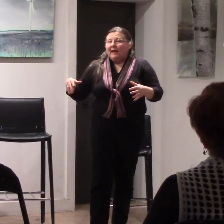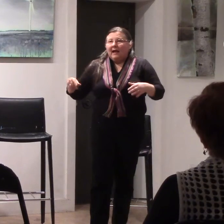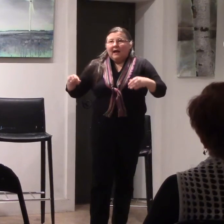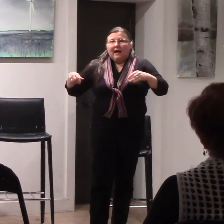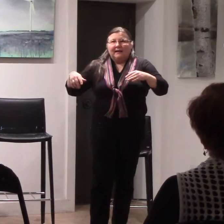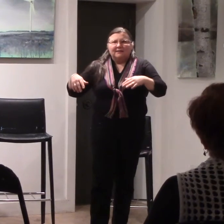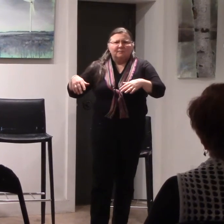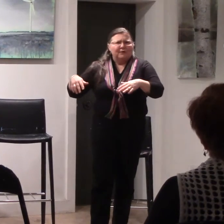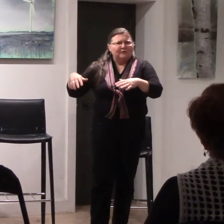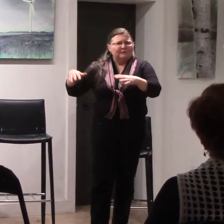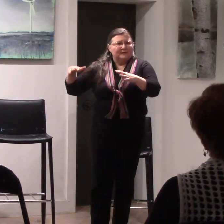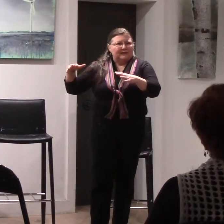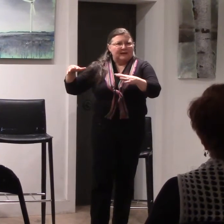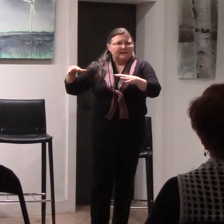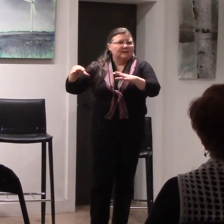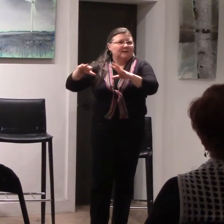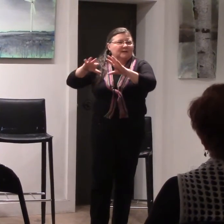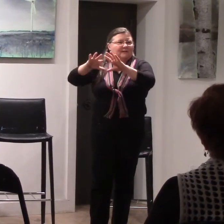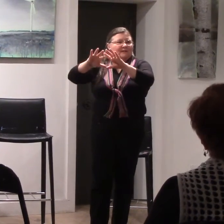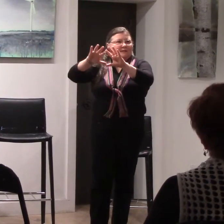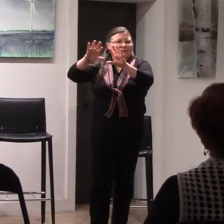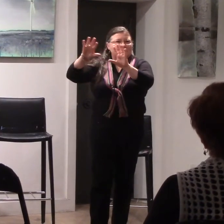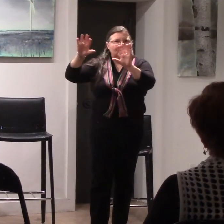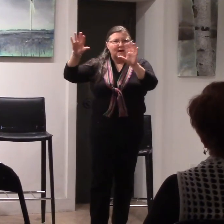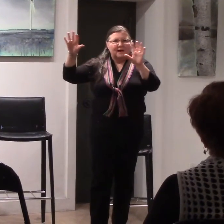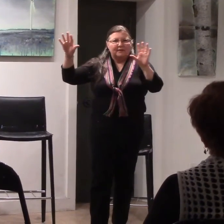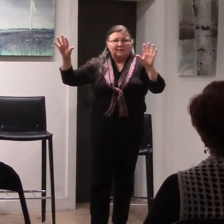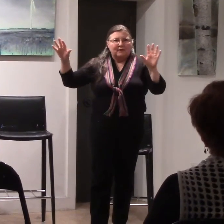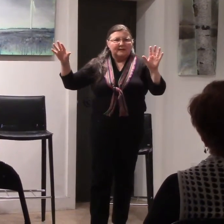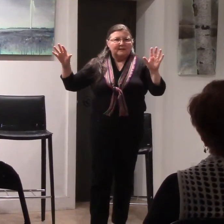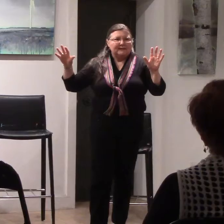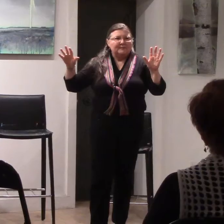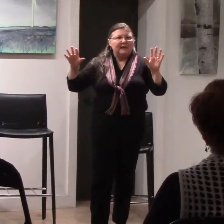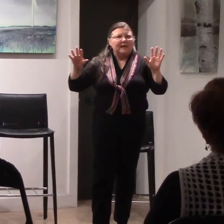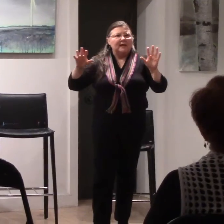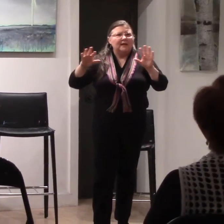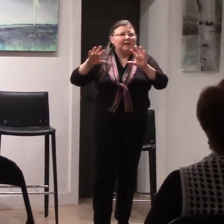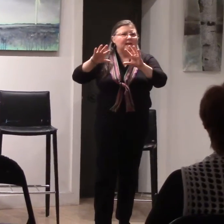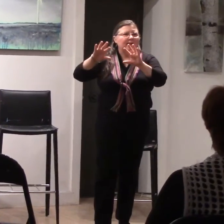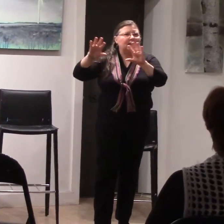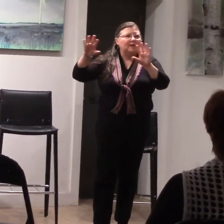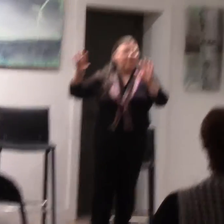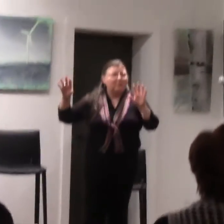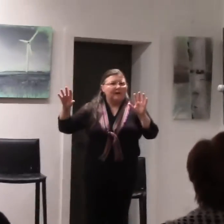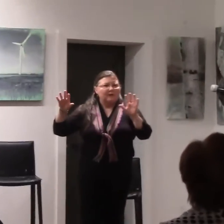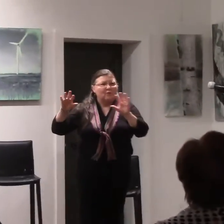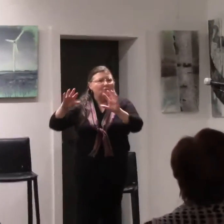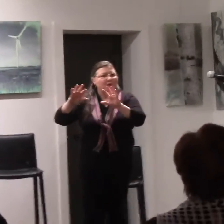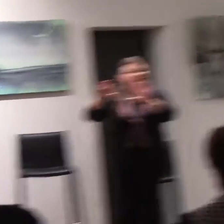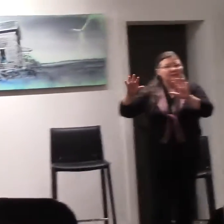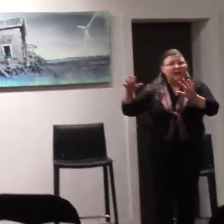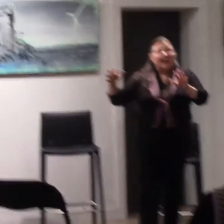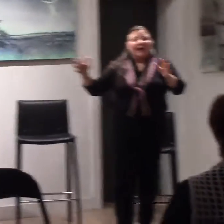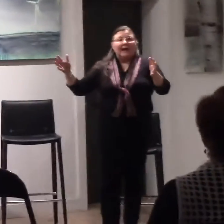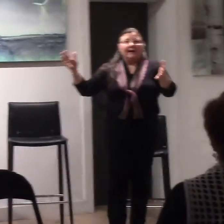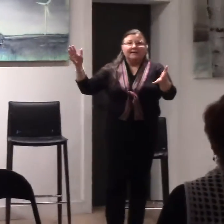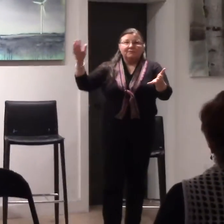And it's a beautiful sight. The sky, the horizon is pink and yellow and orange. And it's